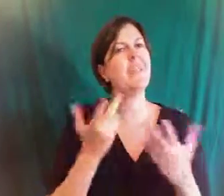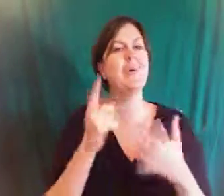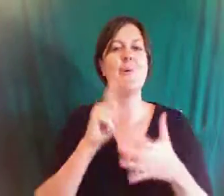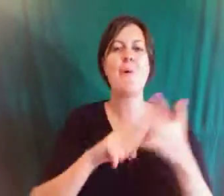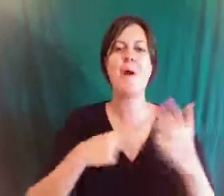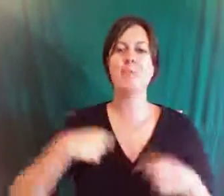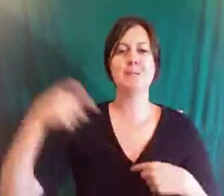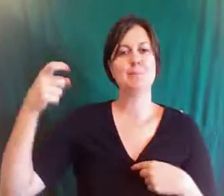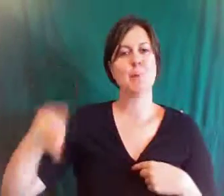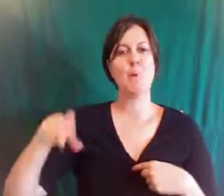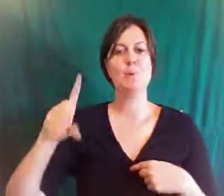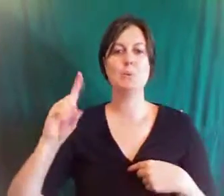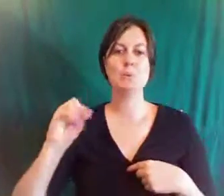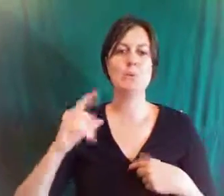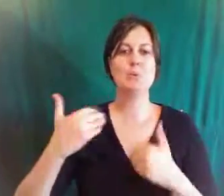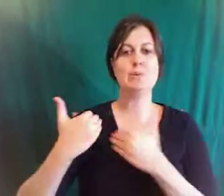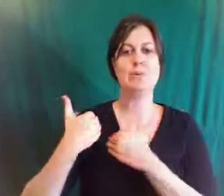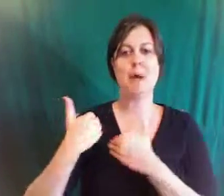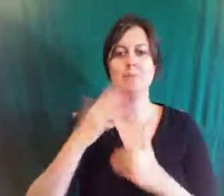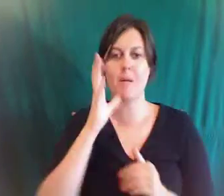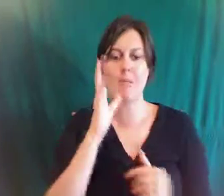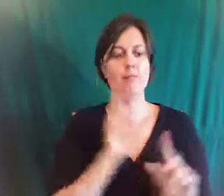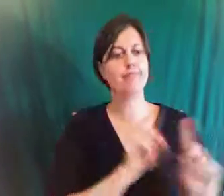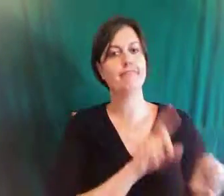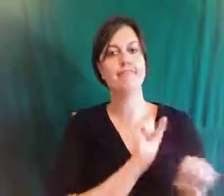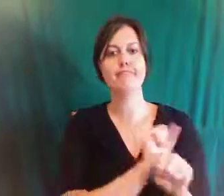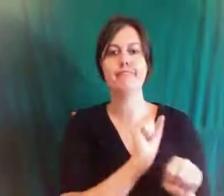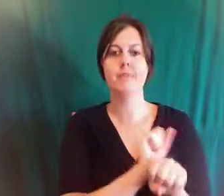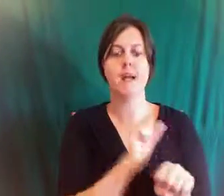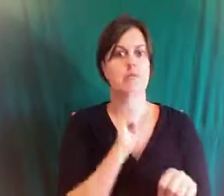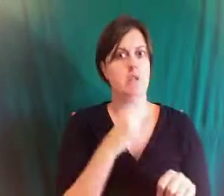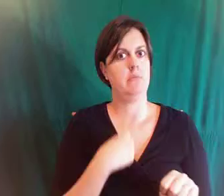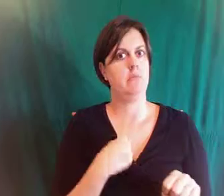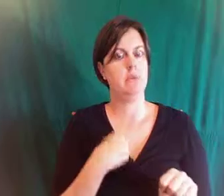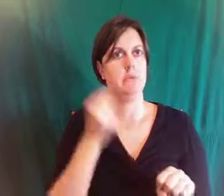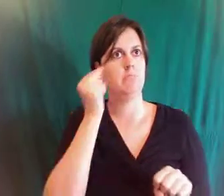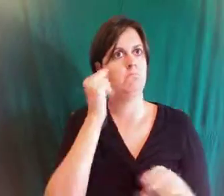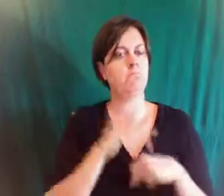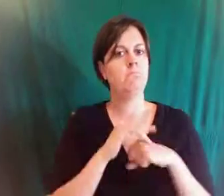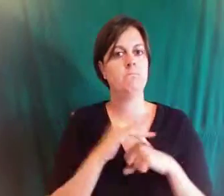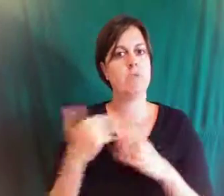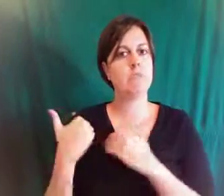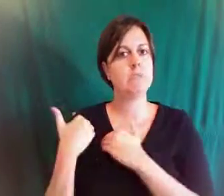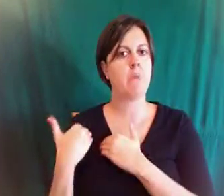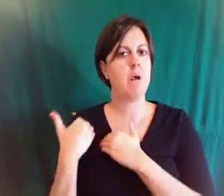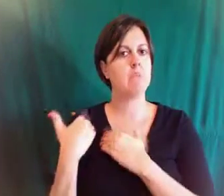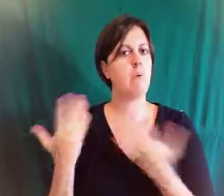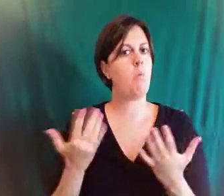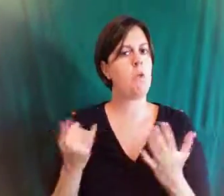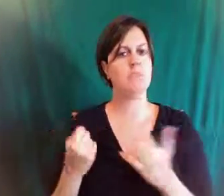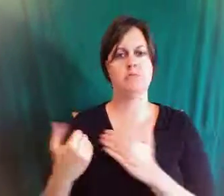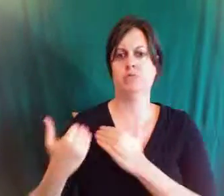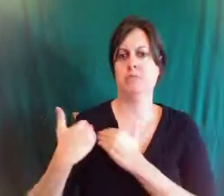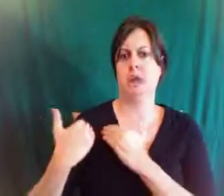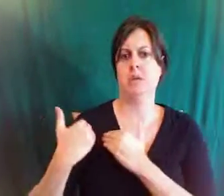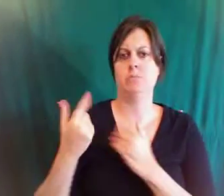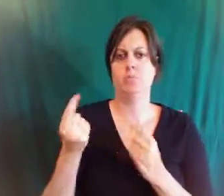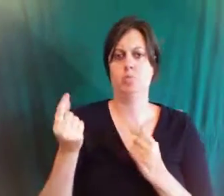proper responsible mother because i had a whole thing about responsibility and where the notice was a responsible choice and so i wrote down what it would